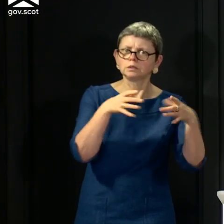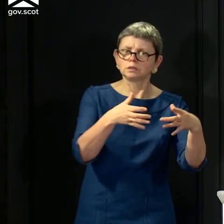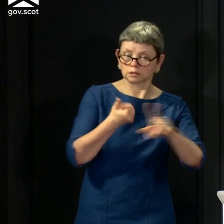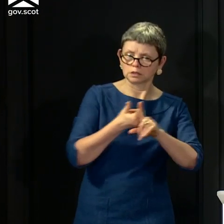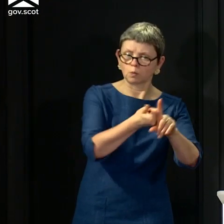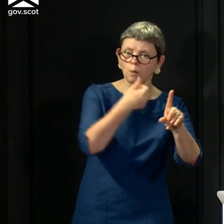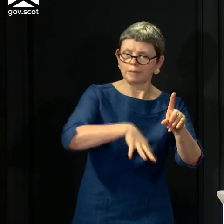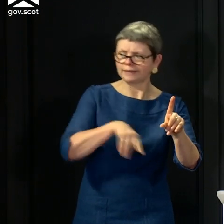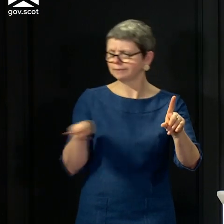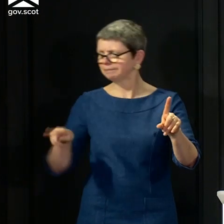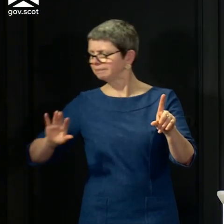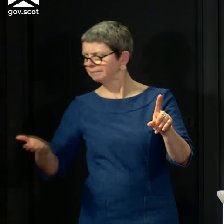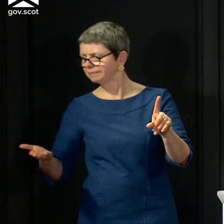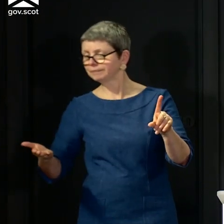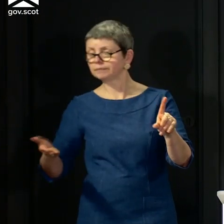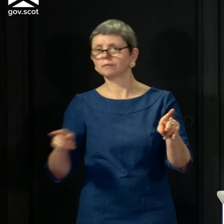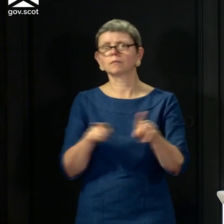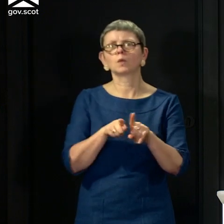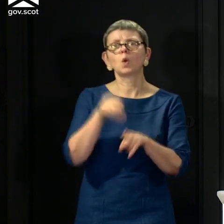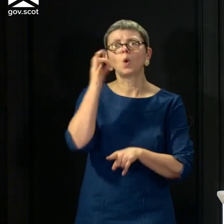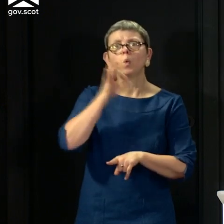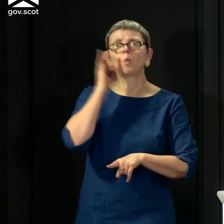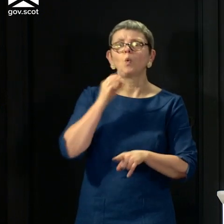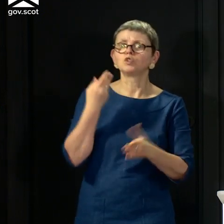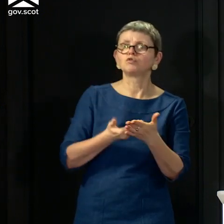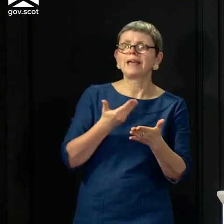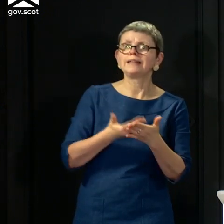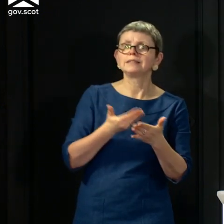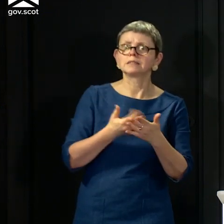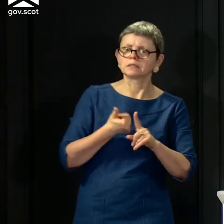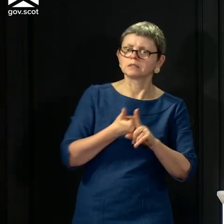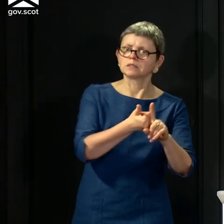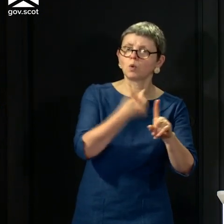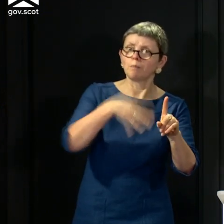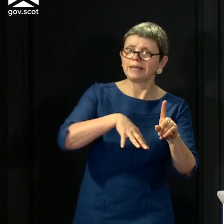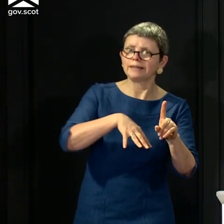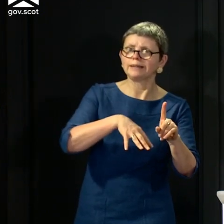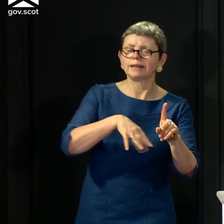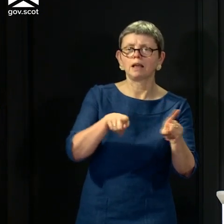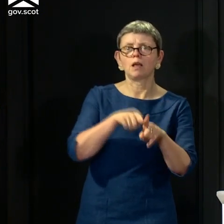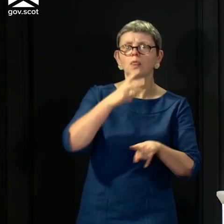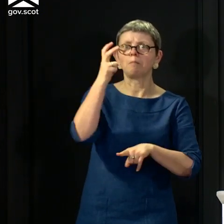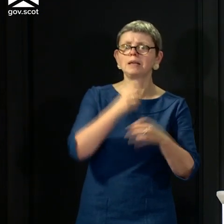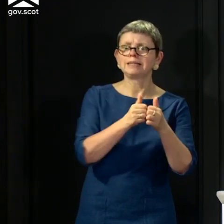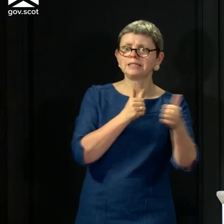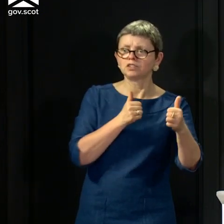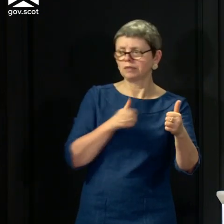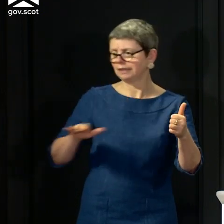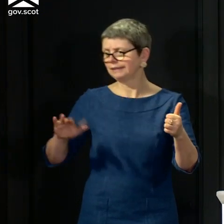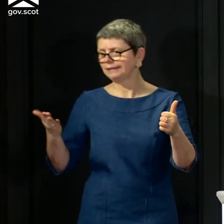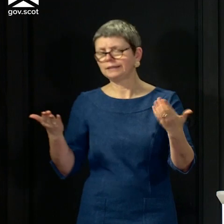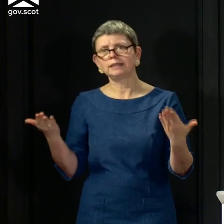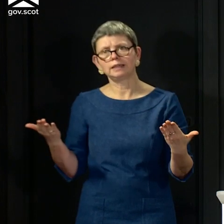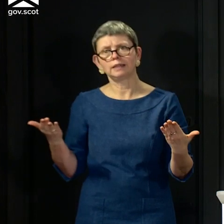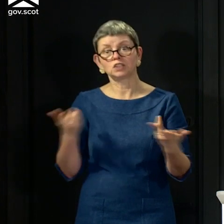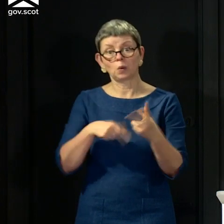given more help with water rates, for example. We've given help to the bus industry. So if you're saying we've got to mirror exactly, then you'll be taking a